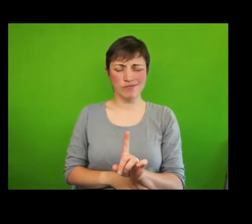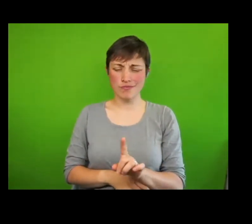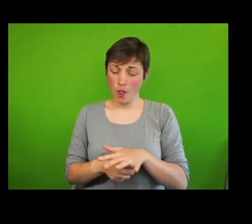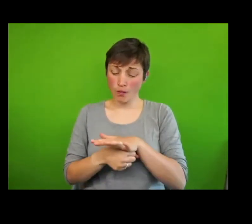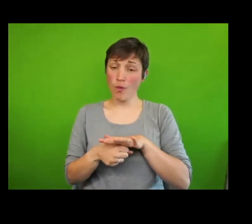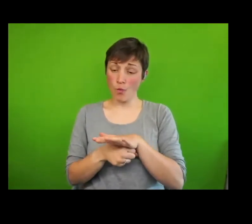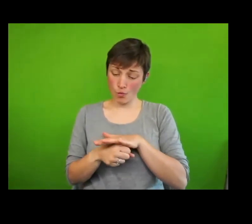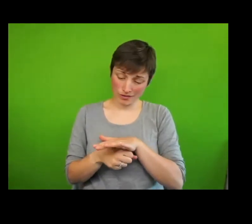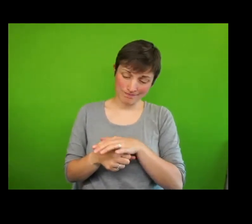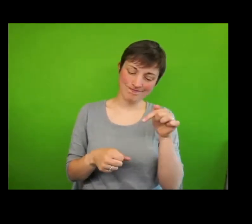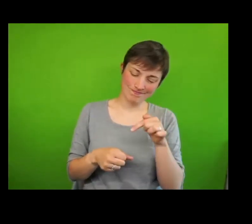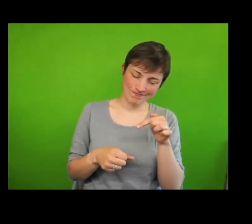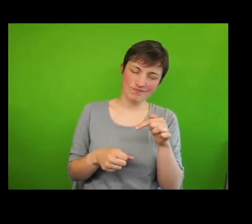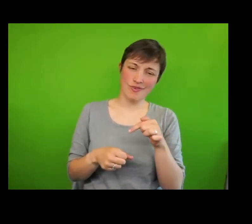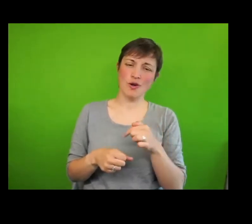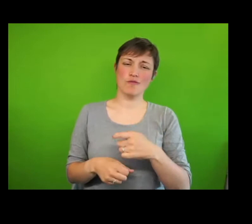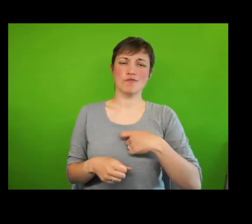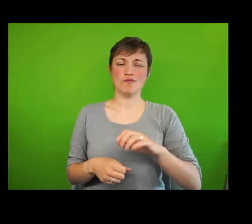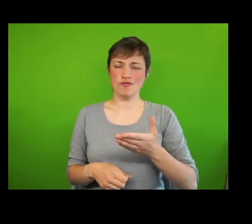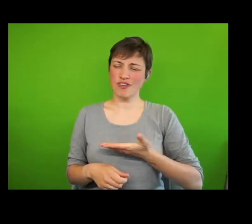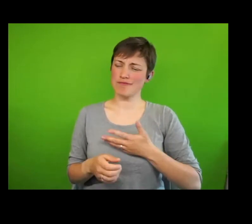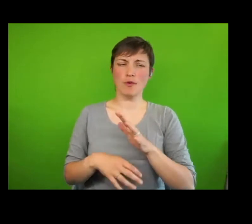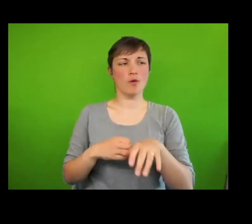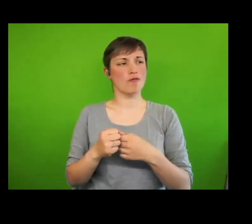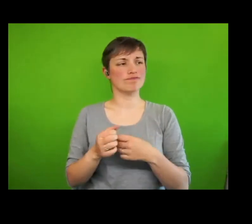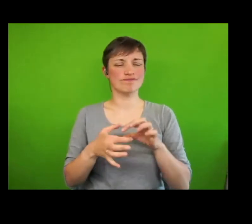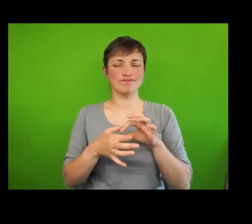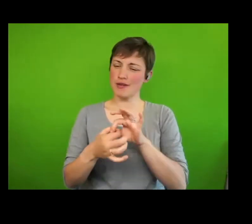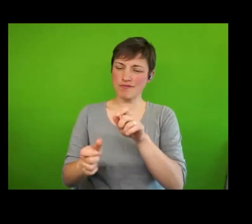that human rights become most relevant to citizens.